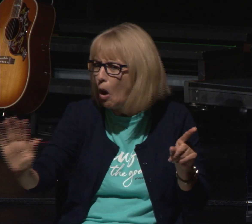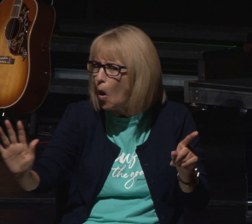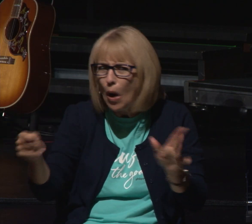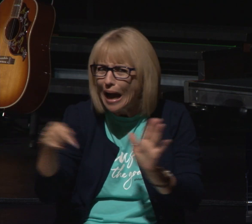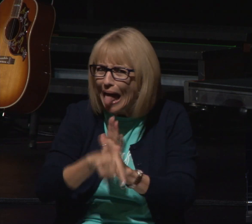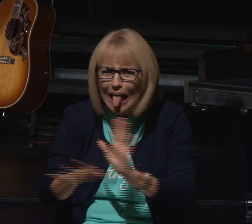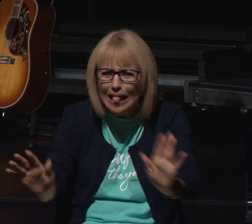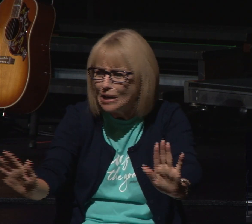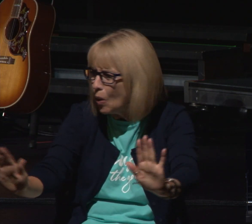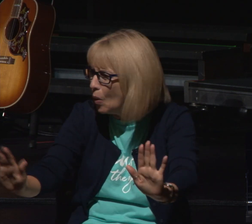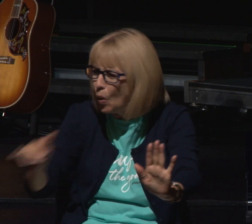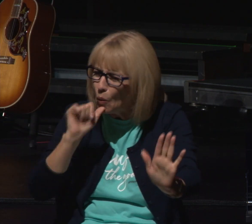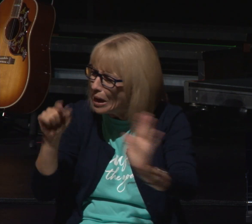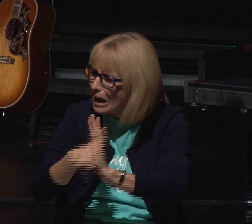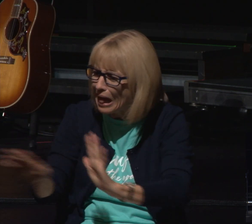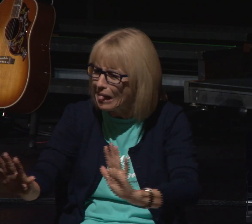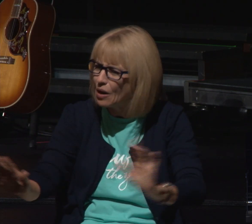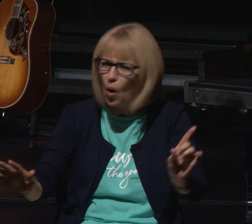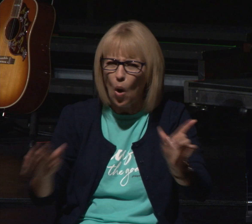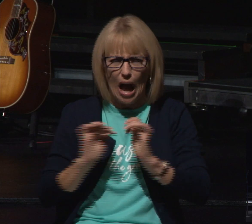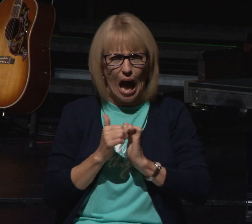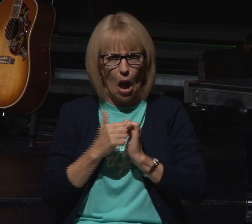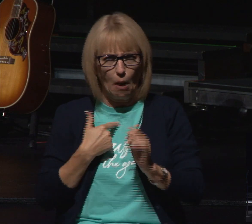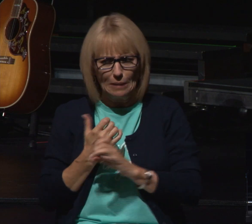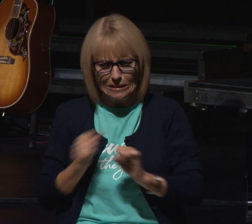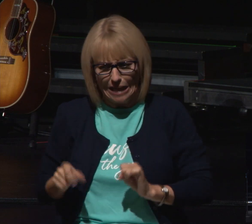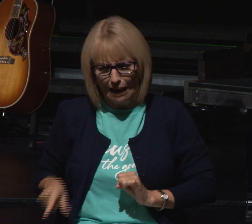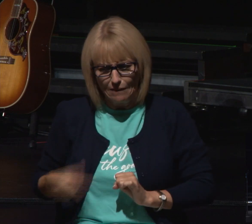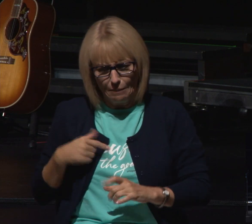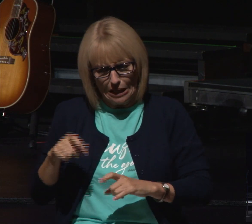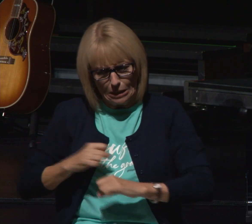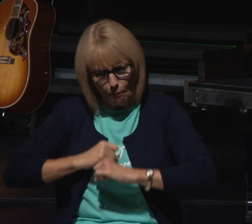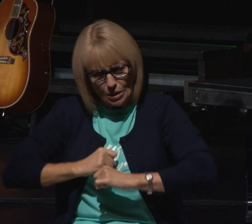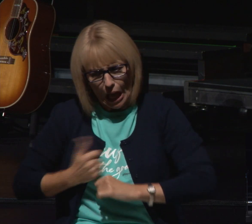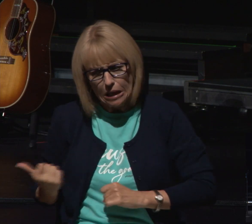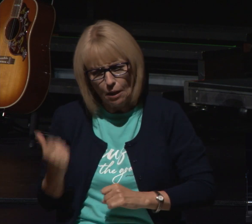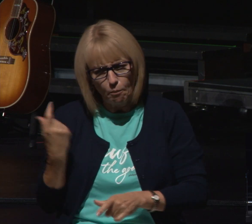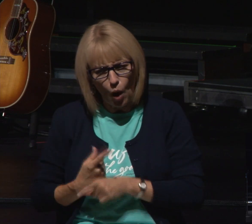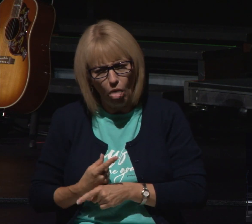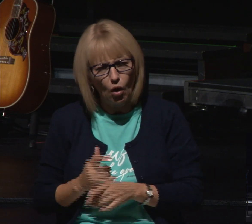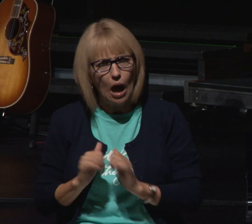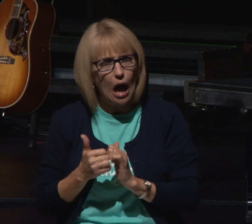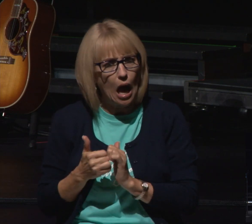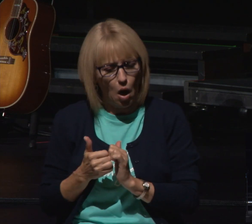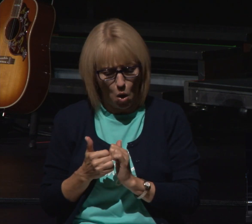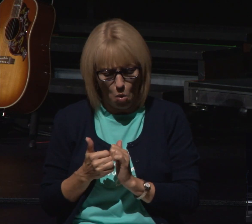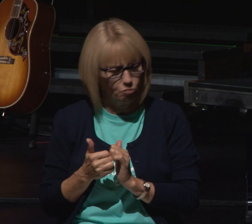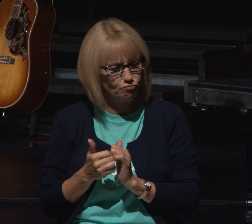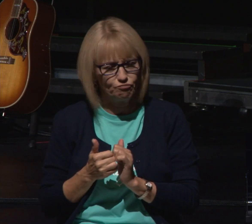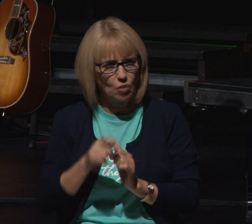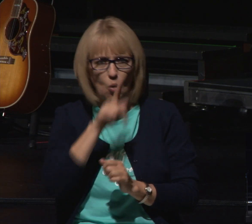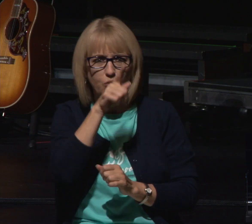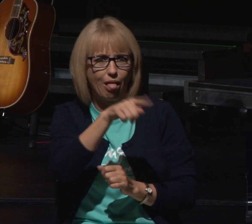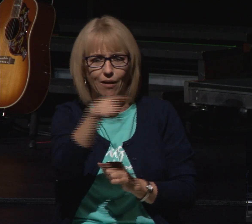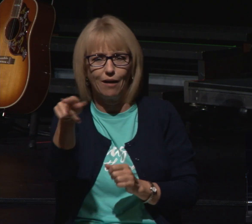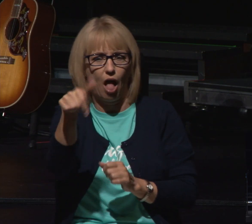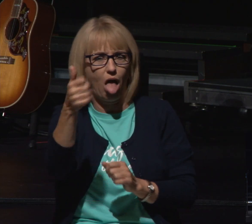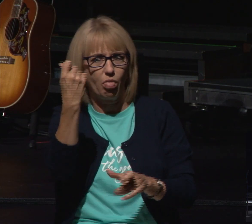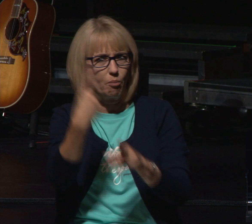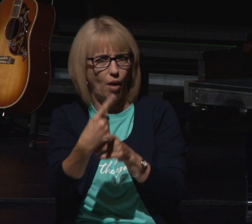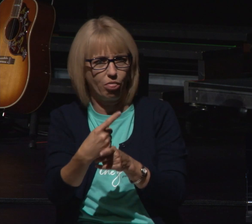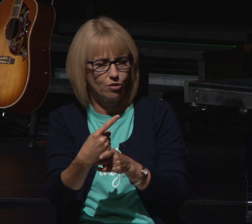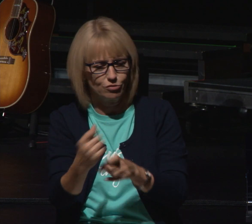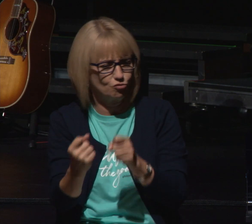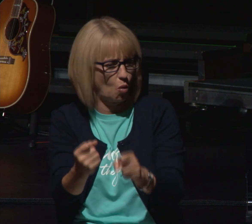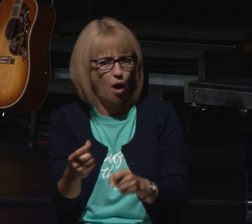and so he's trying to figure out how can i get joseph out of this mess and still protect him but as a whole the opposition was strong down to